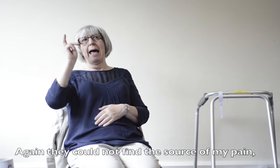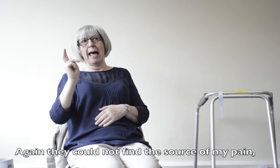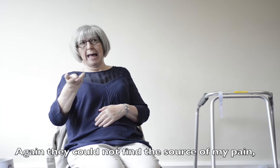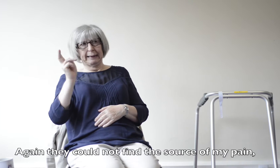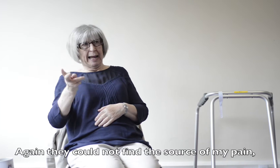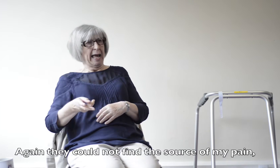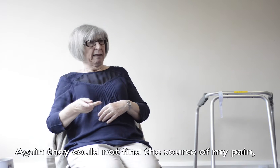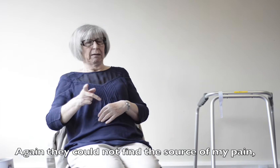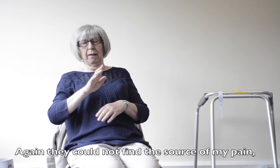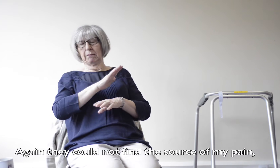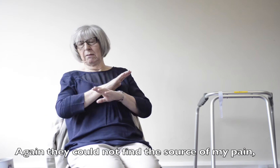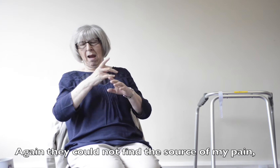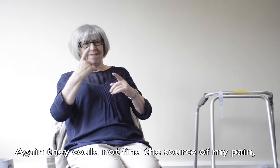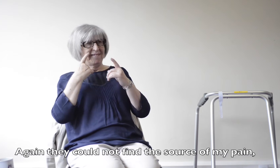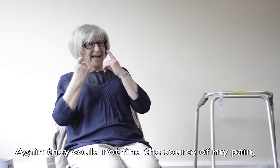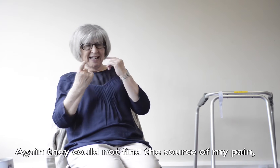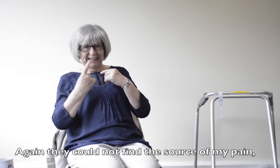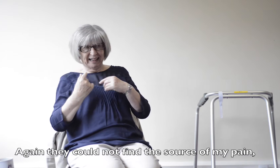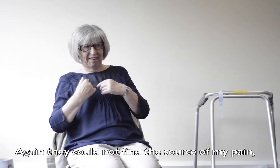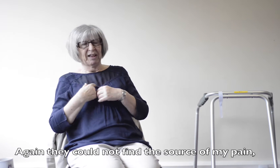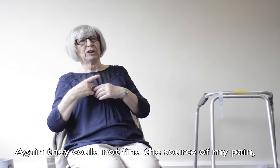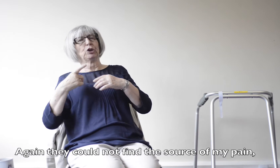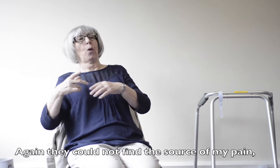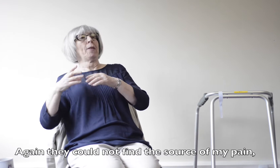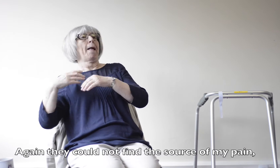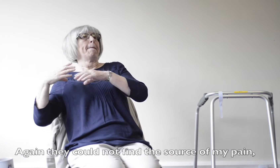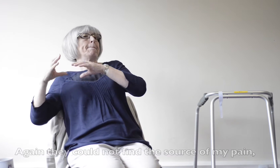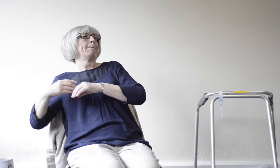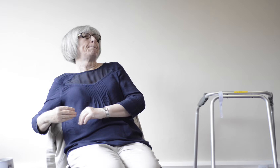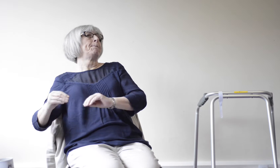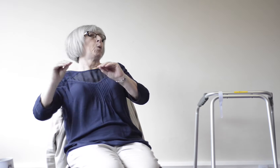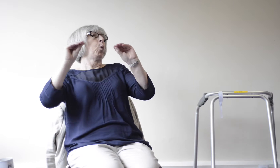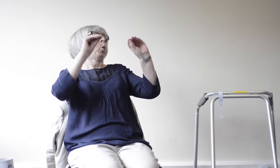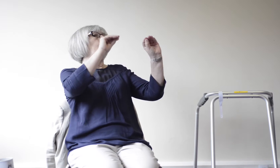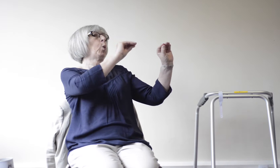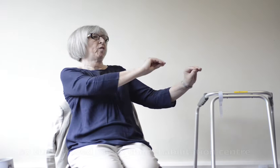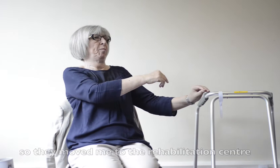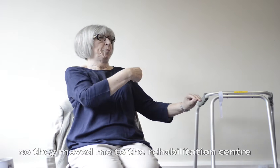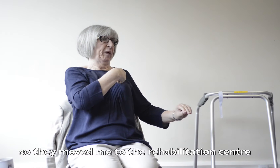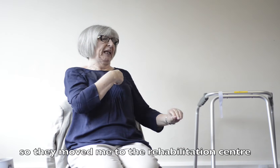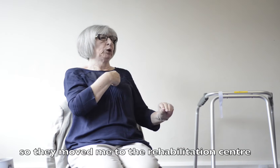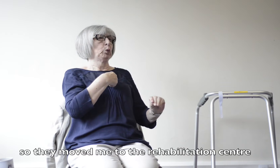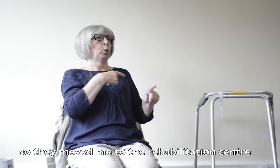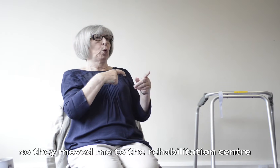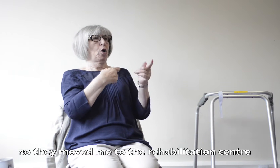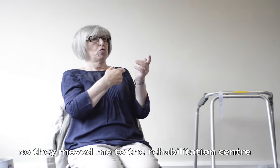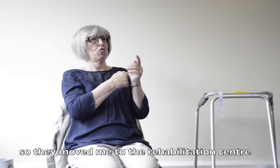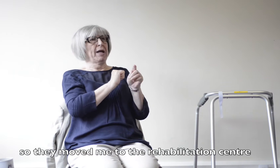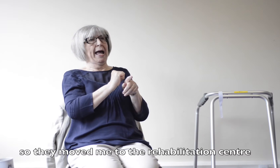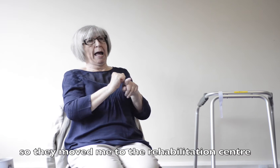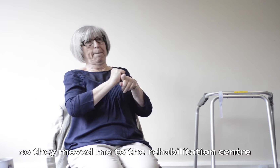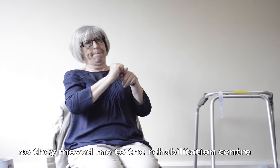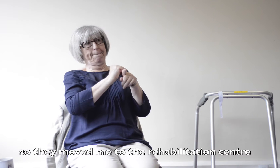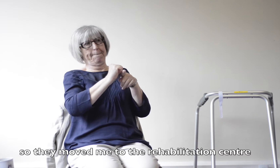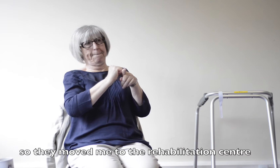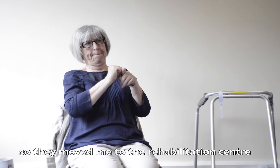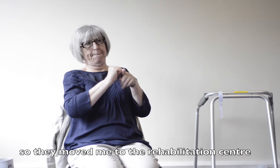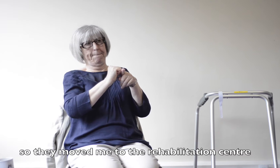Again, they couldn't determine the source of my pain. As a result of that, they took me to rehabilitation,